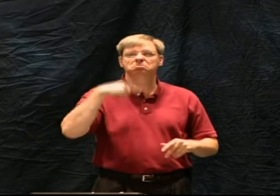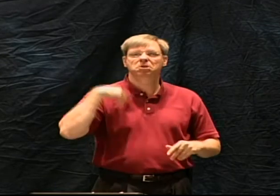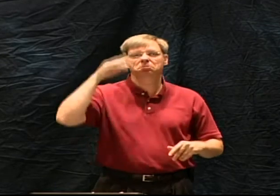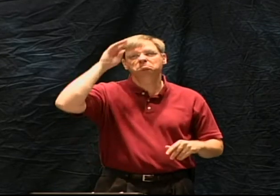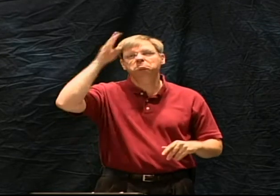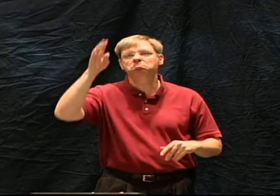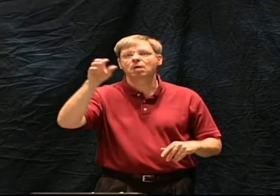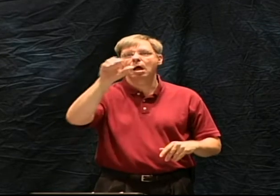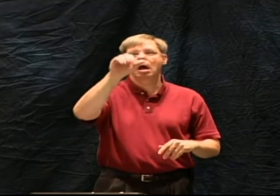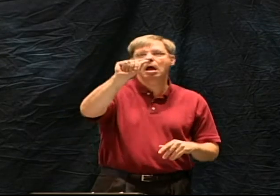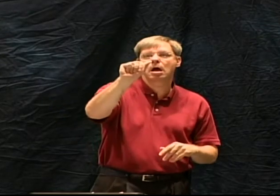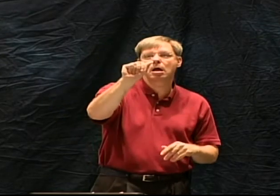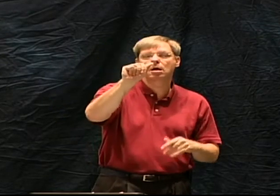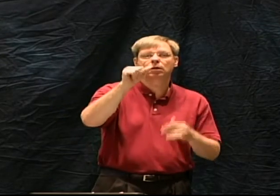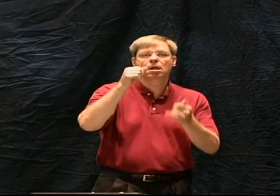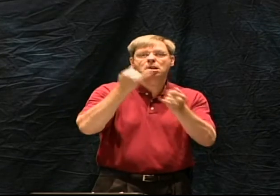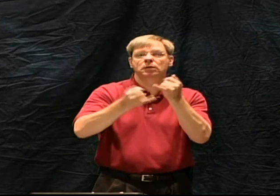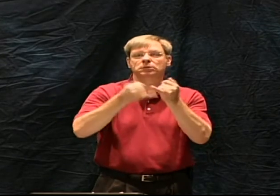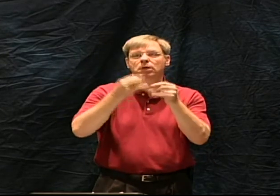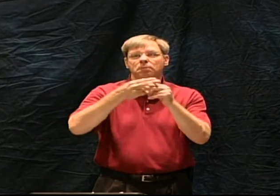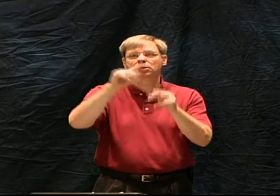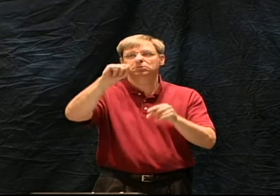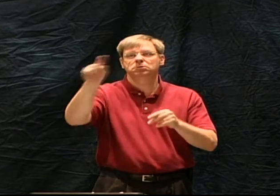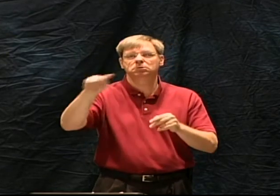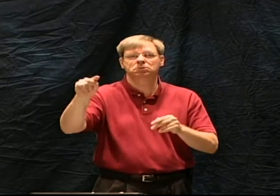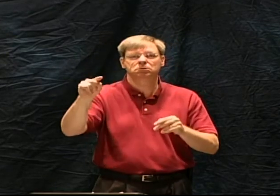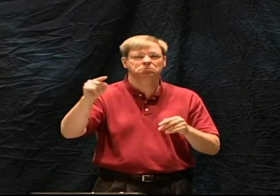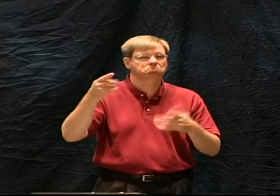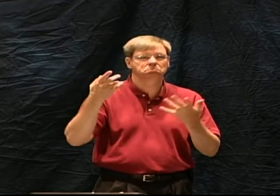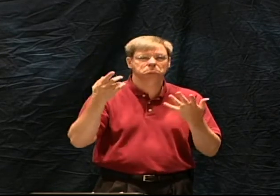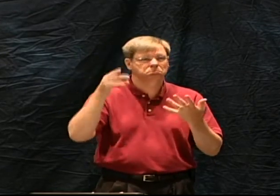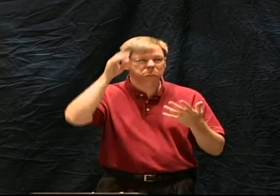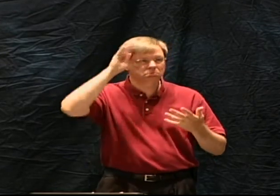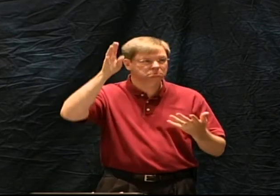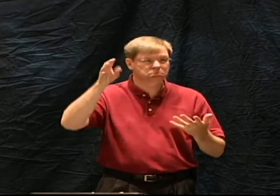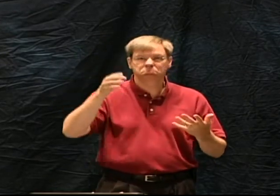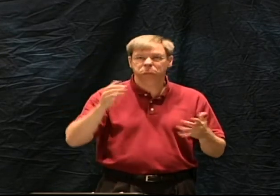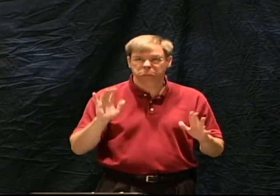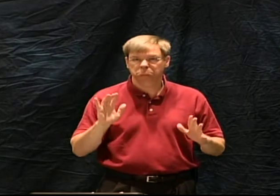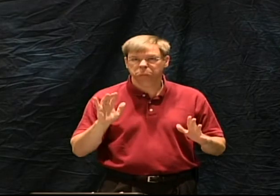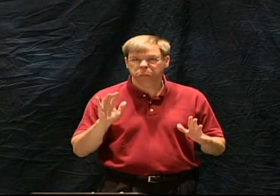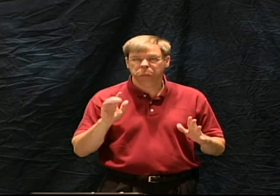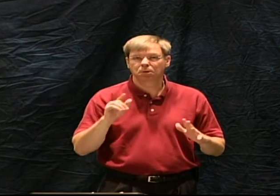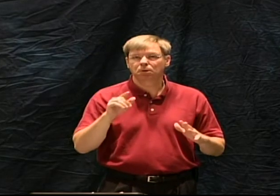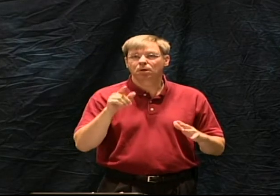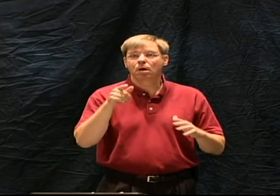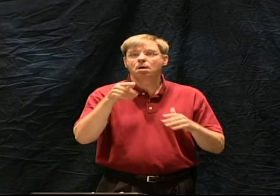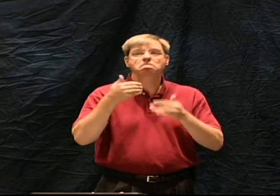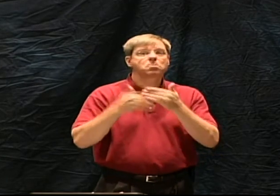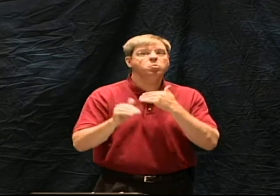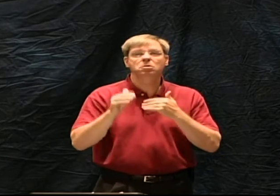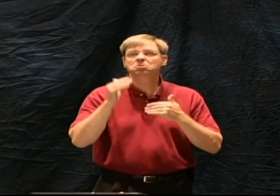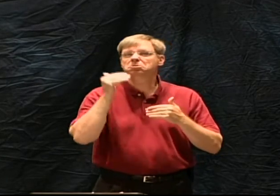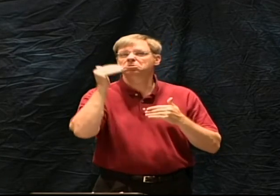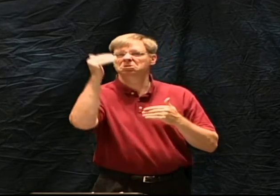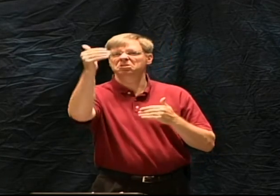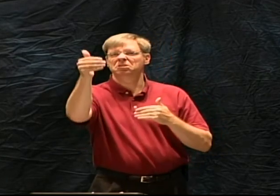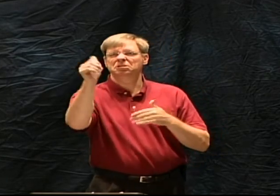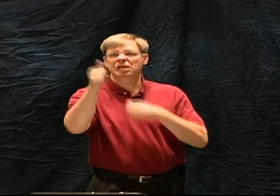if we were to make 300 predictions about somebody if eight